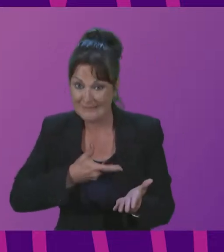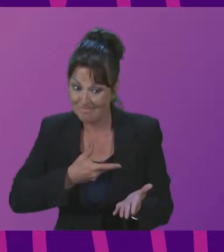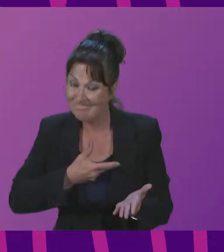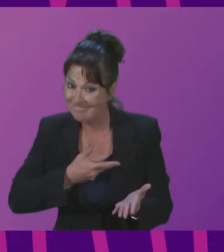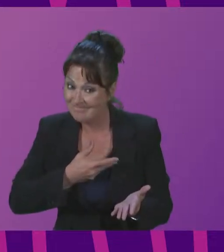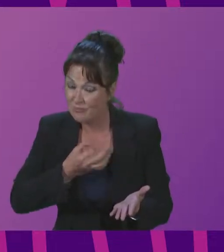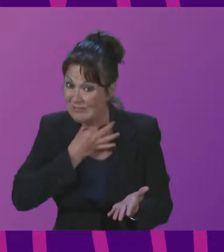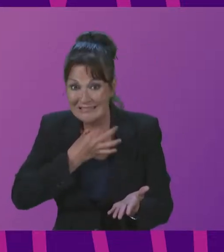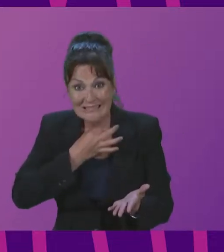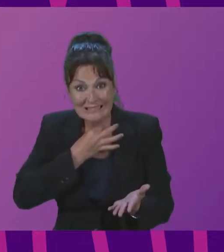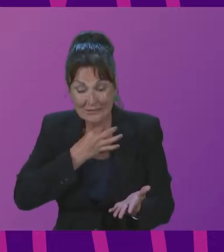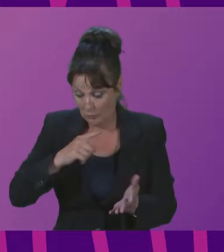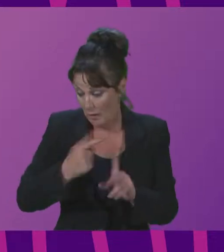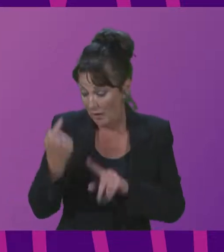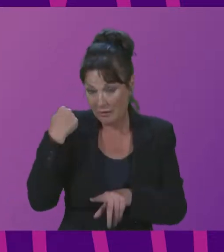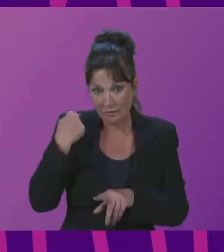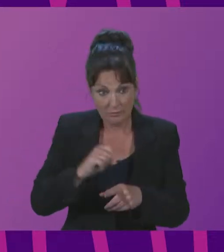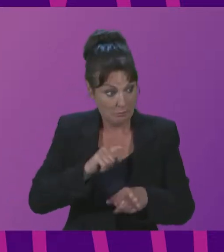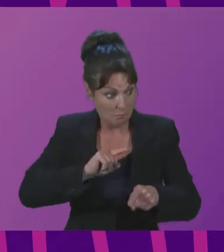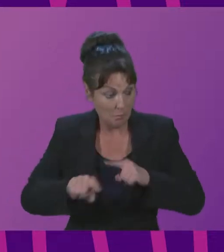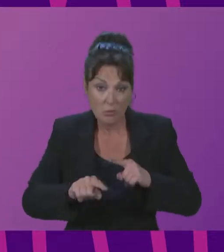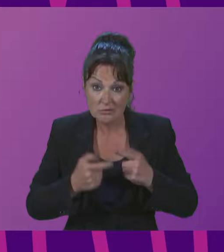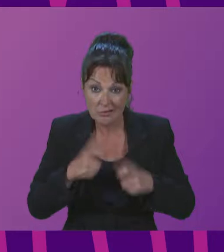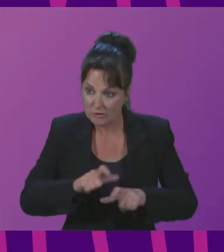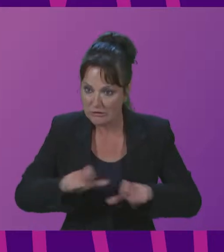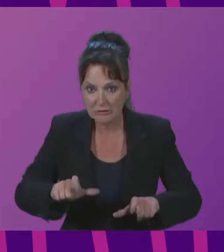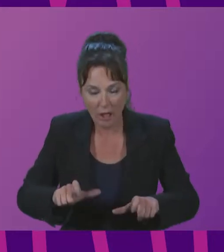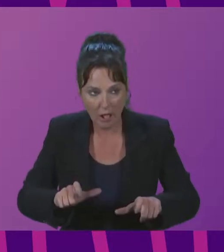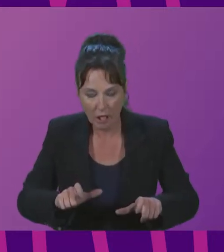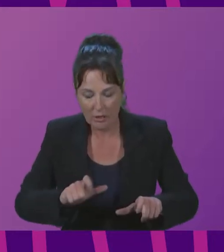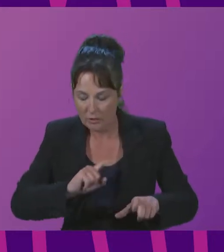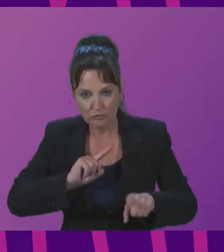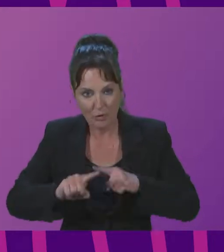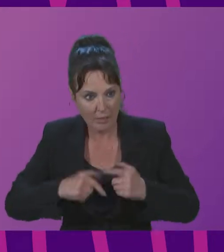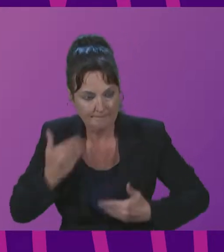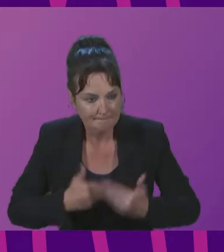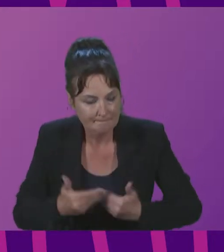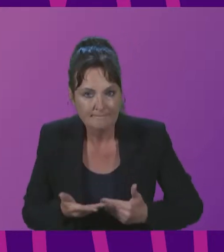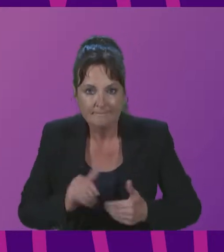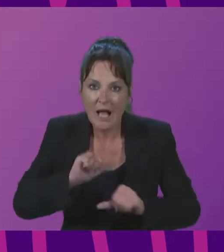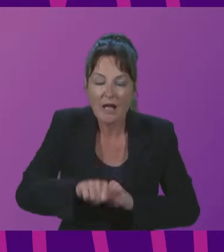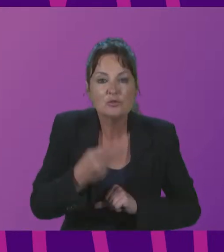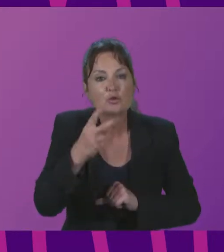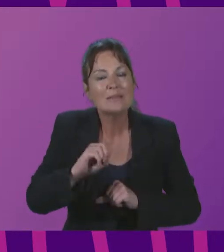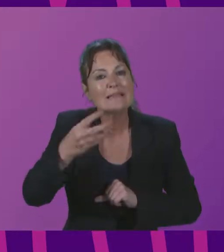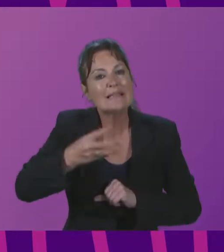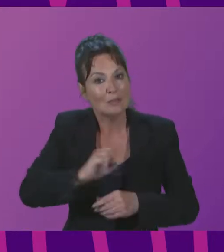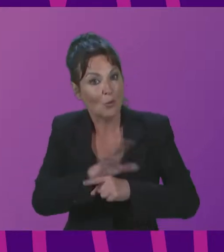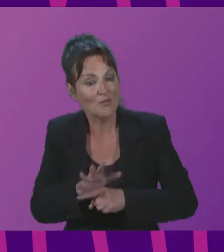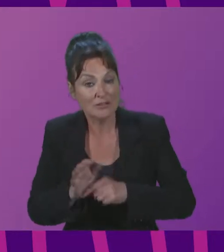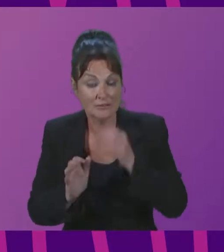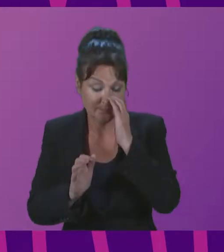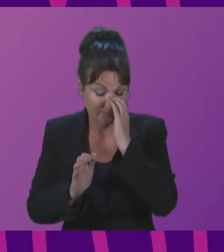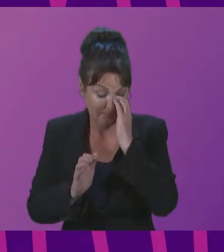from the effects of COVID-19. So, addressing these challenges will require a new approach to cultural policies.